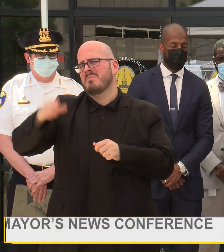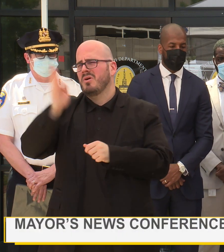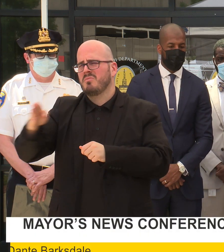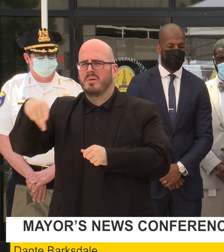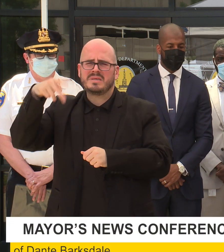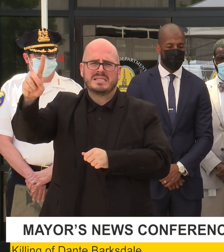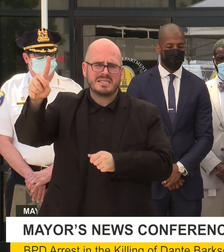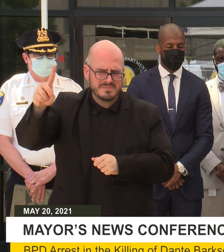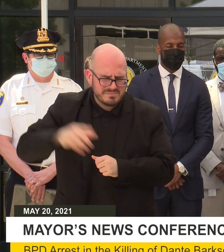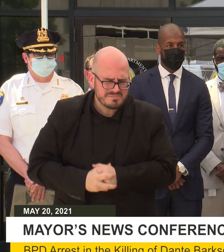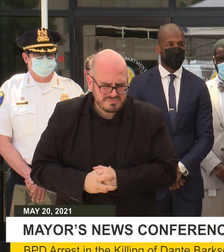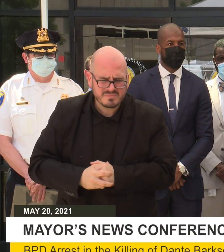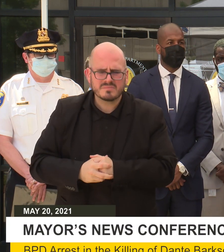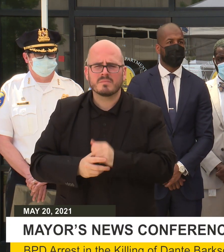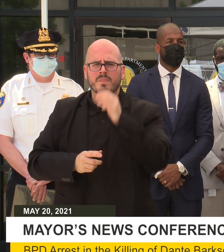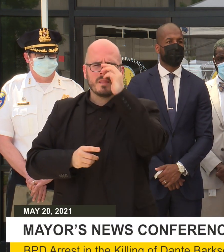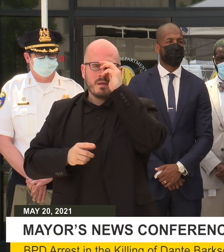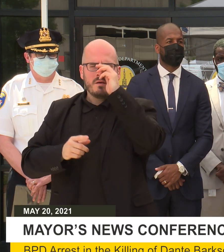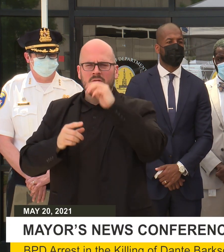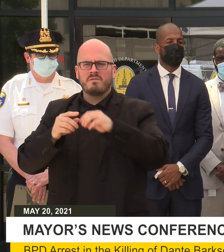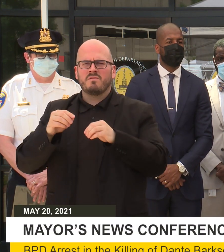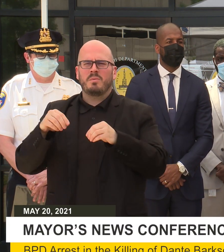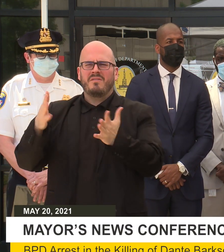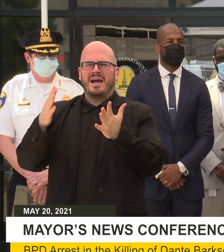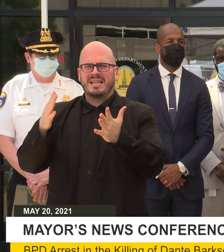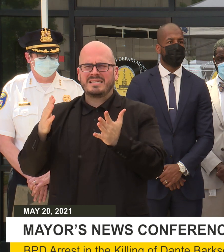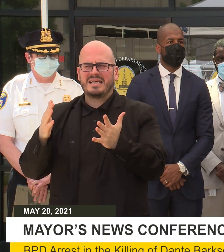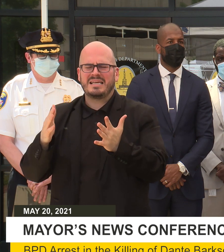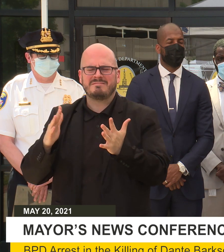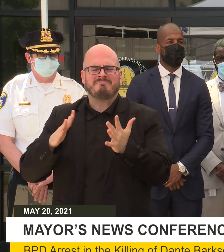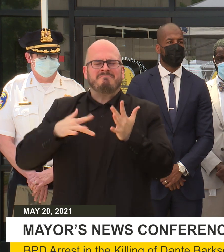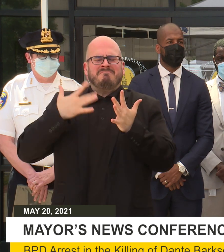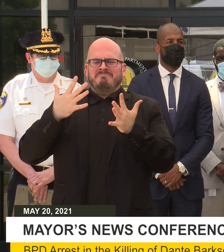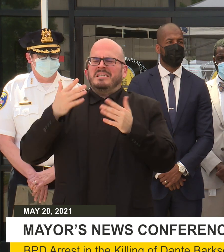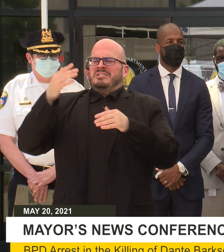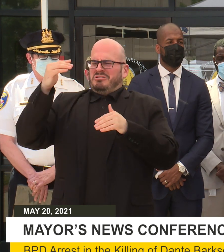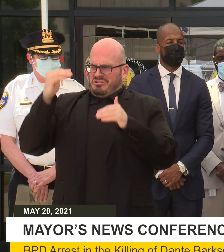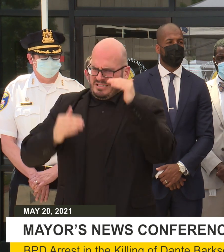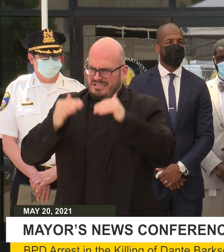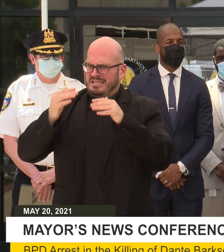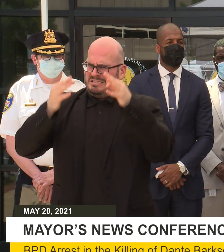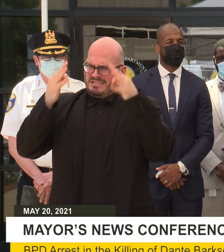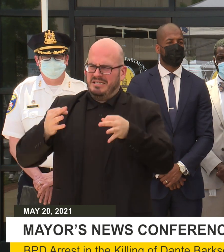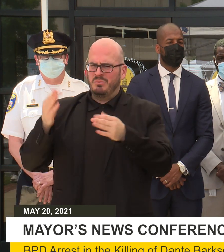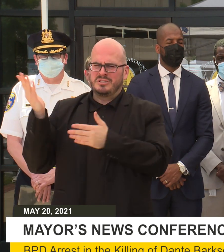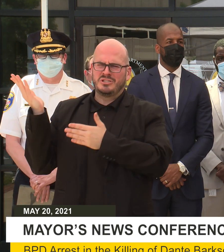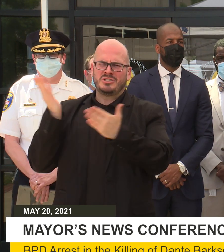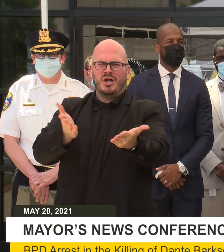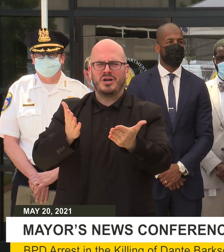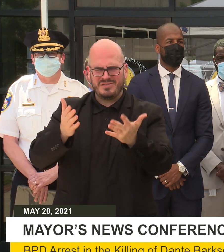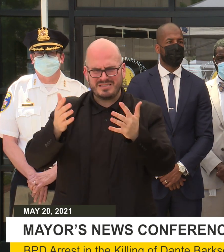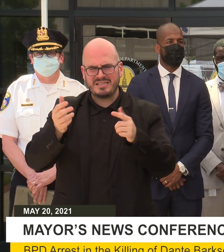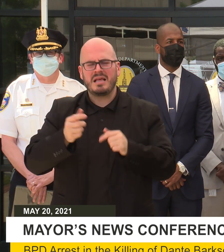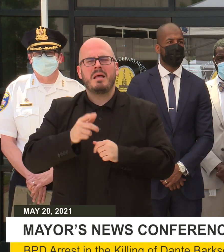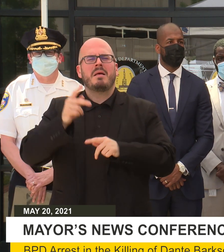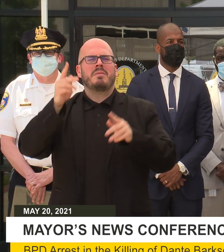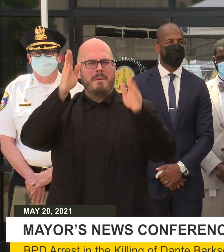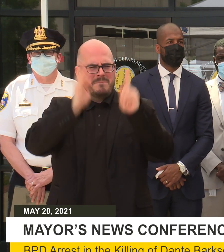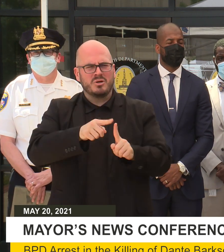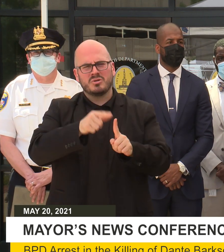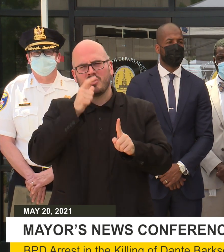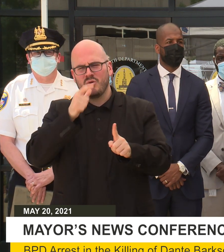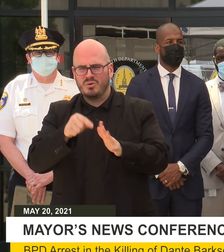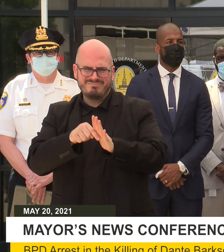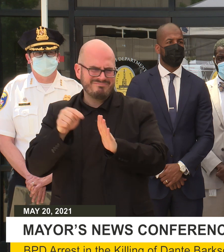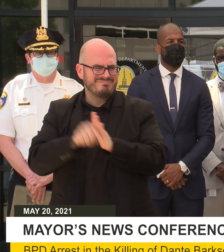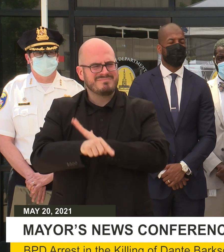Department for giving us a taste of justice as we go down this path to ensure that the person who senselessly took the life